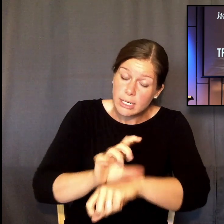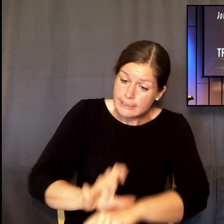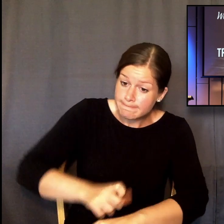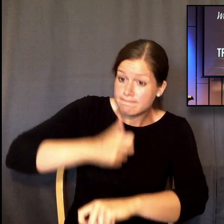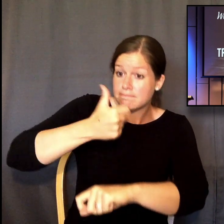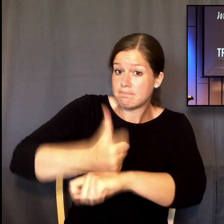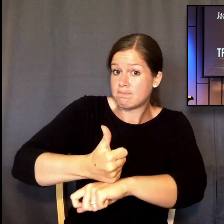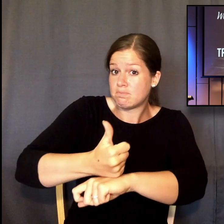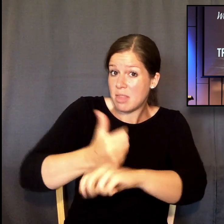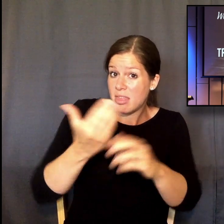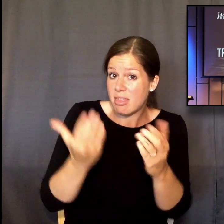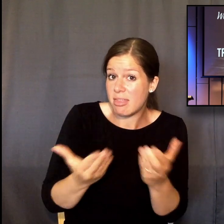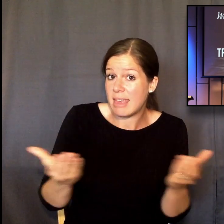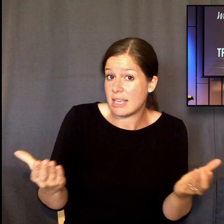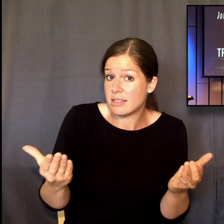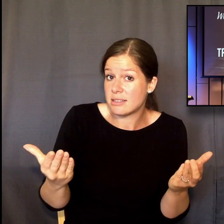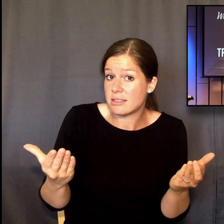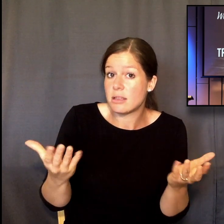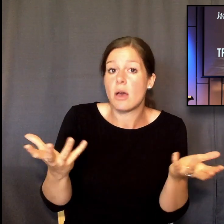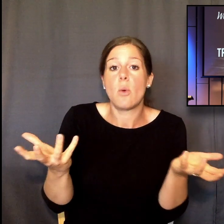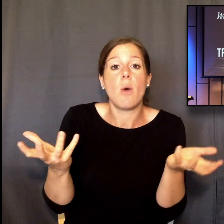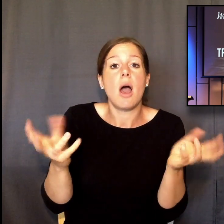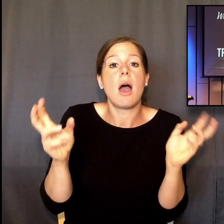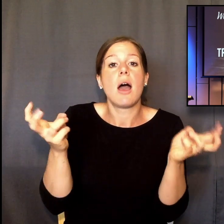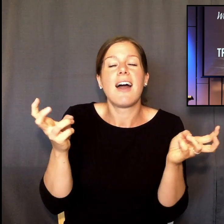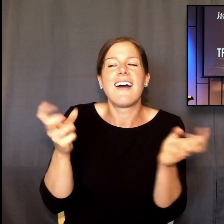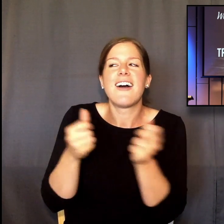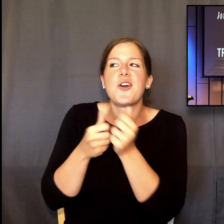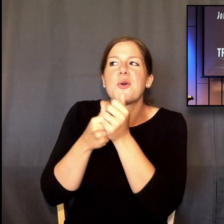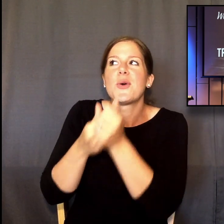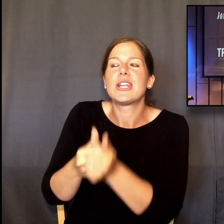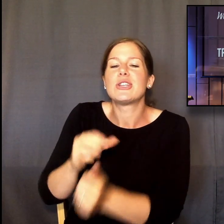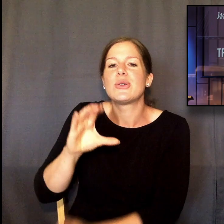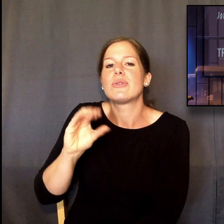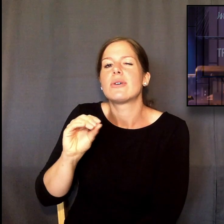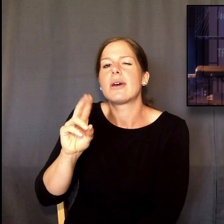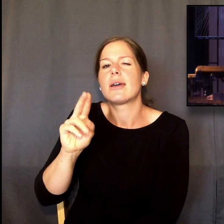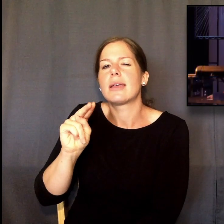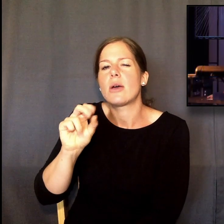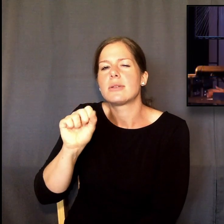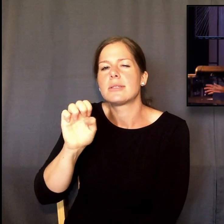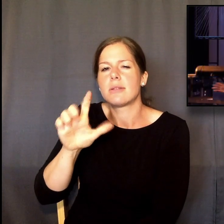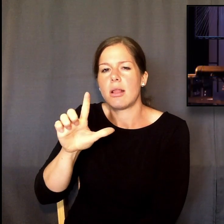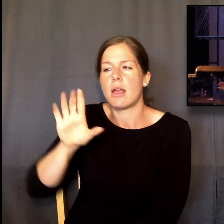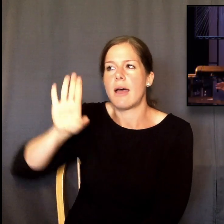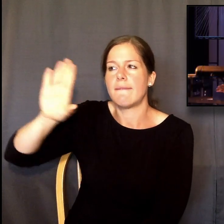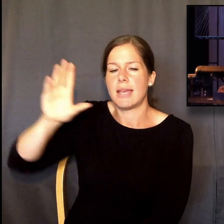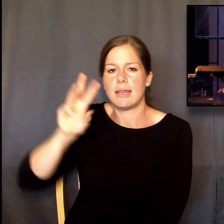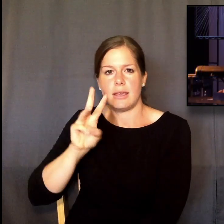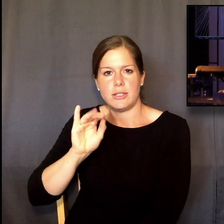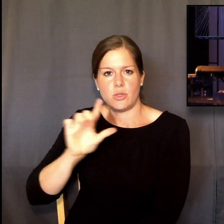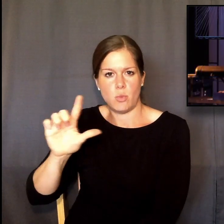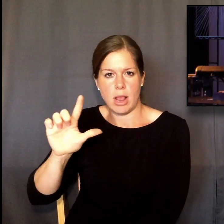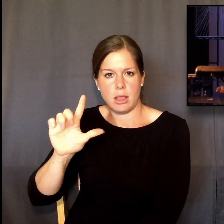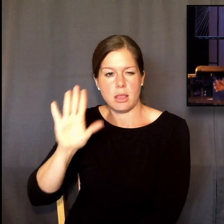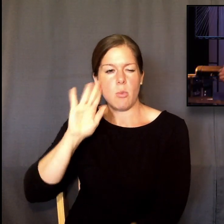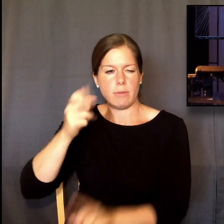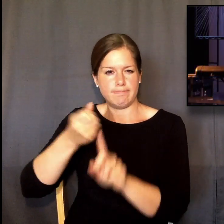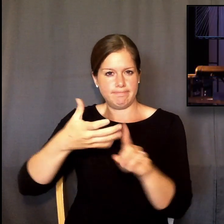about things according to the counsel of his will. Now let's quickly break down every word. That